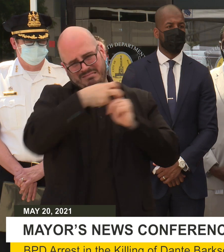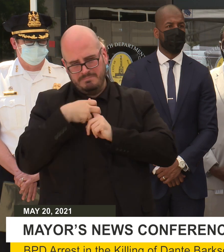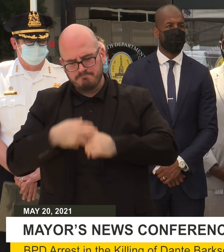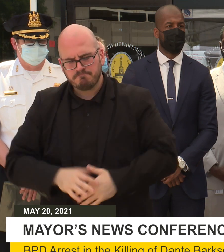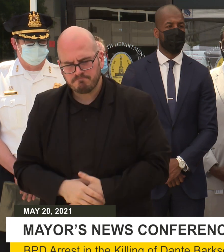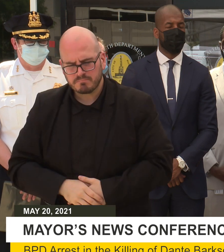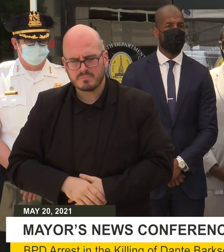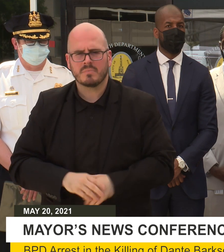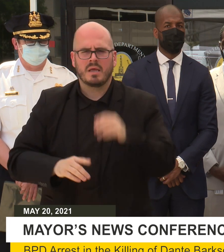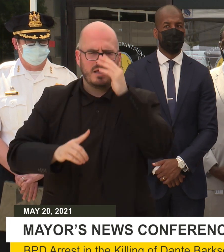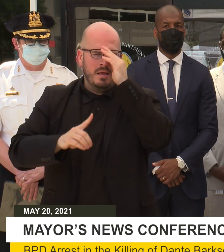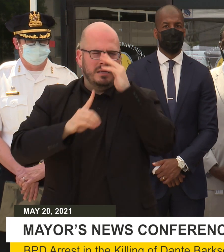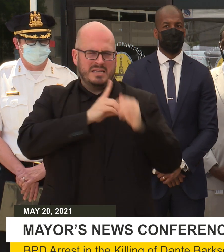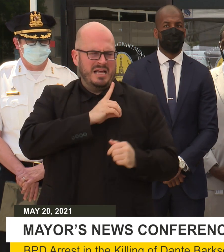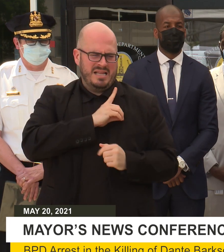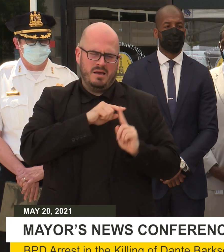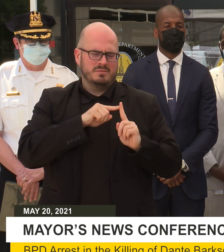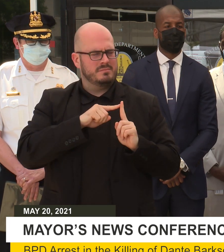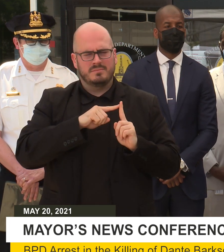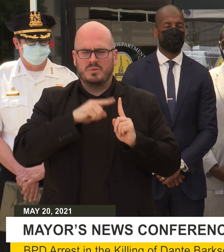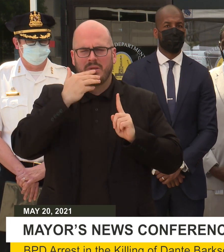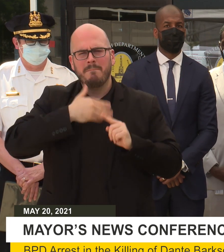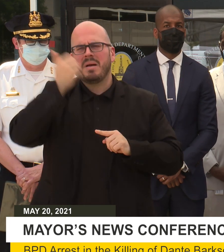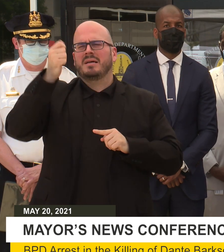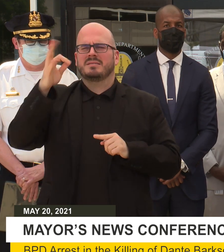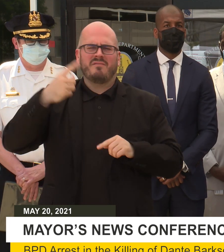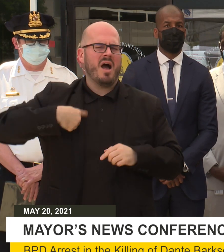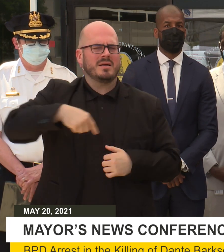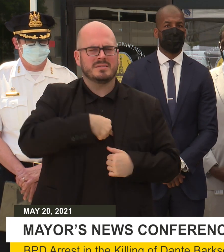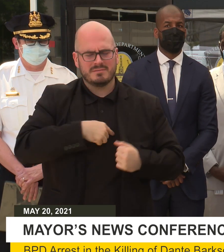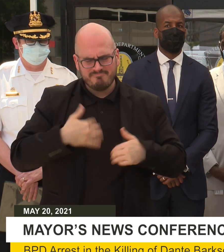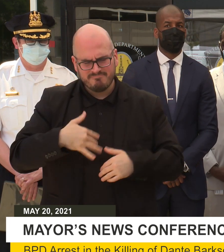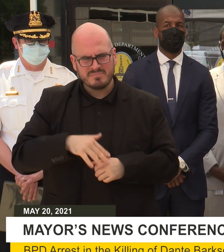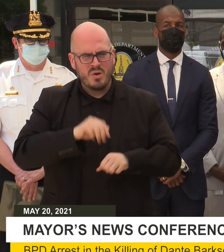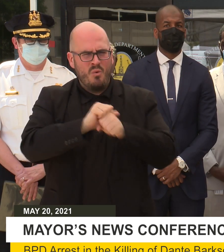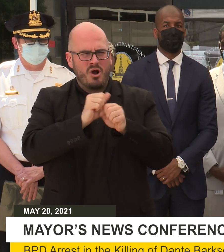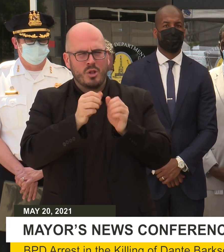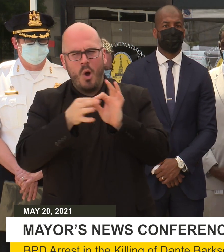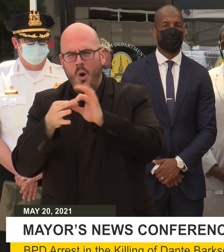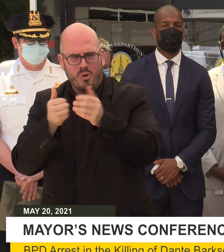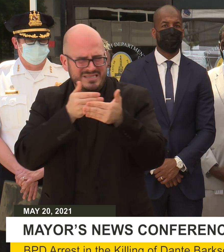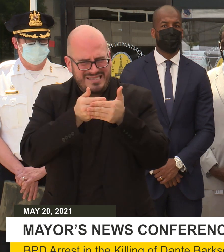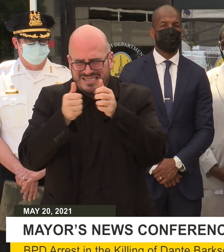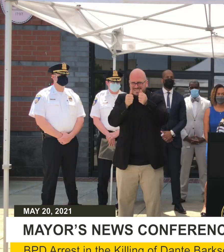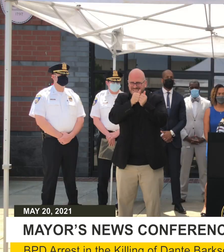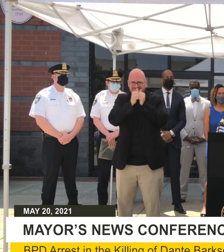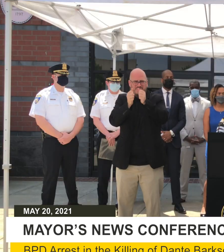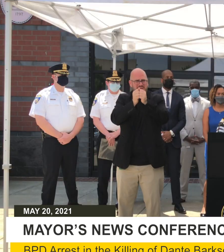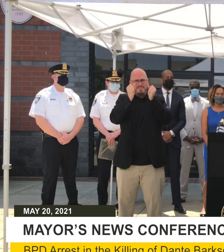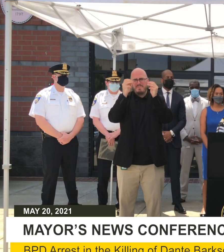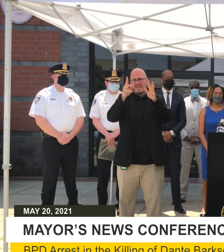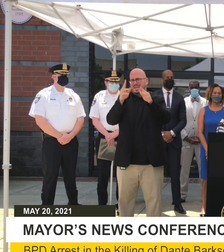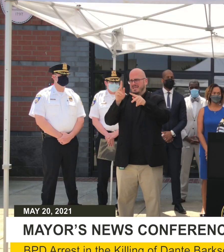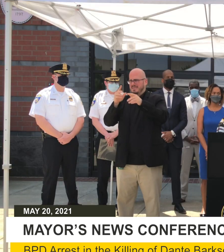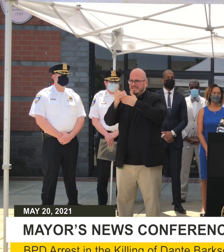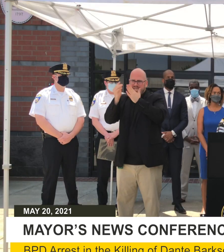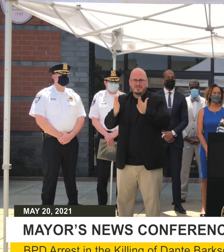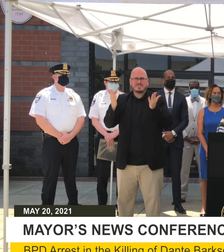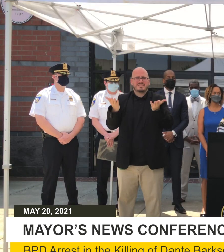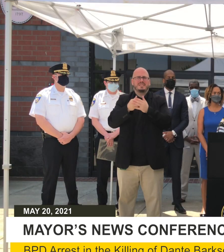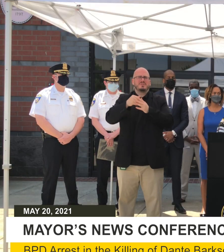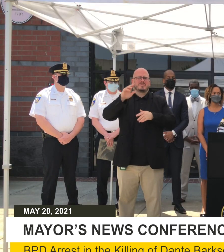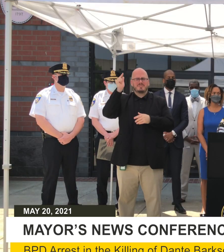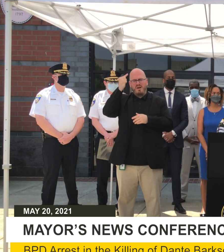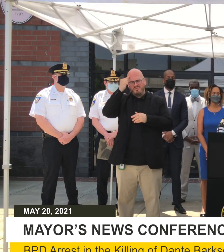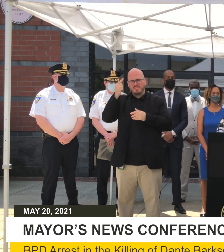Mr. Barksdale was the best of us. He worked closely with many members of the Baltimore City Health Department and his passing has profoundly